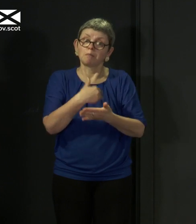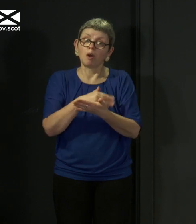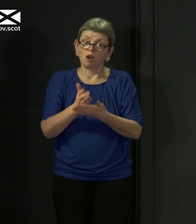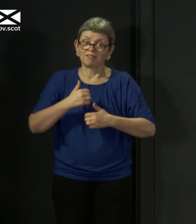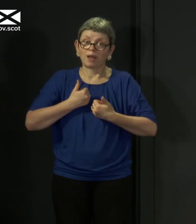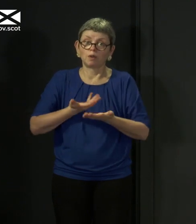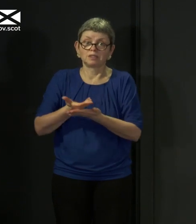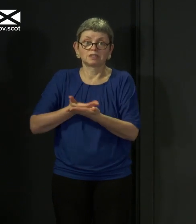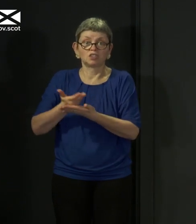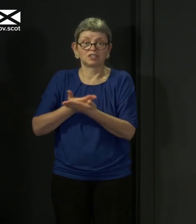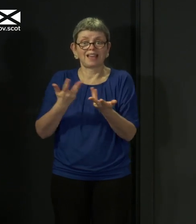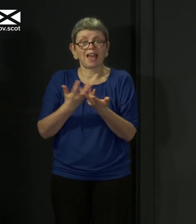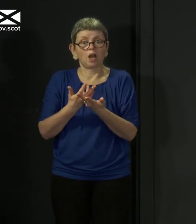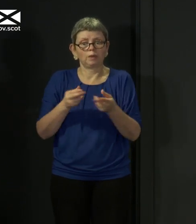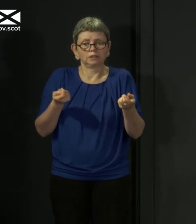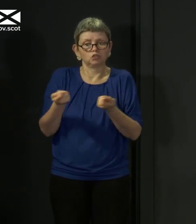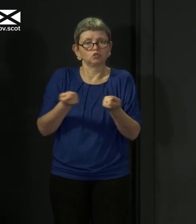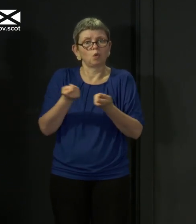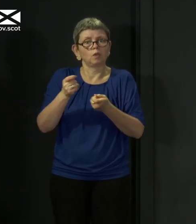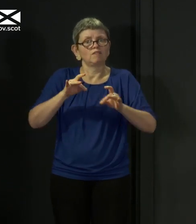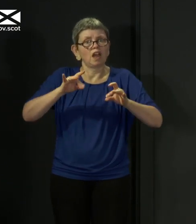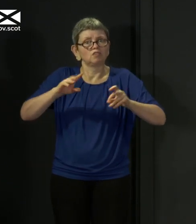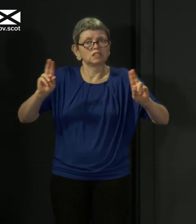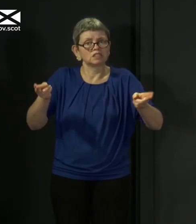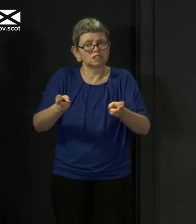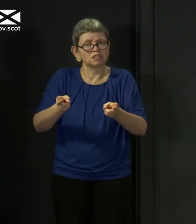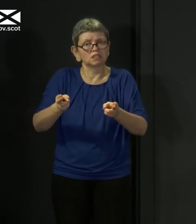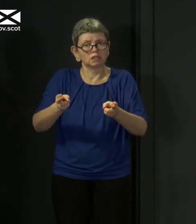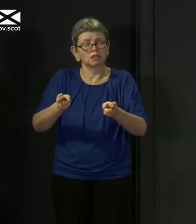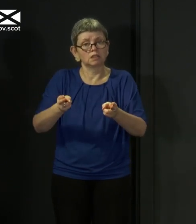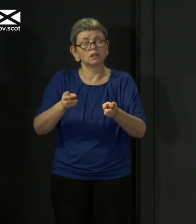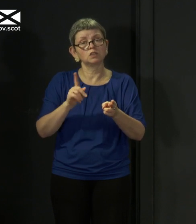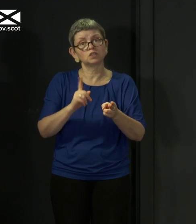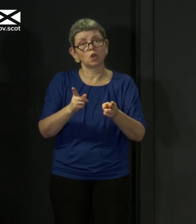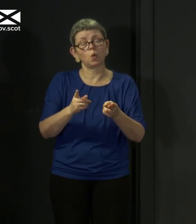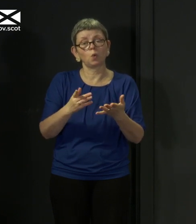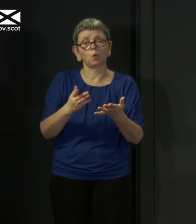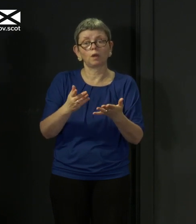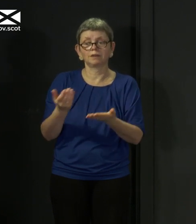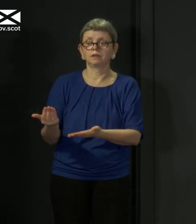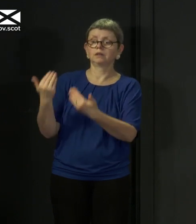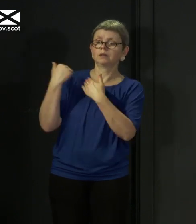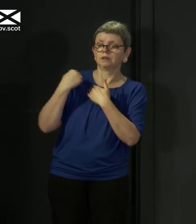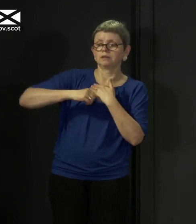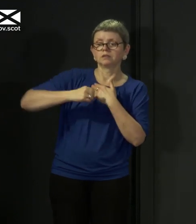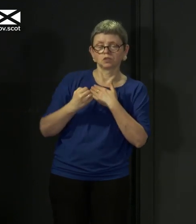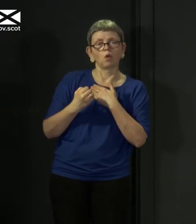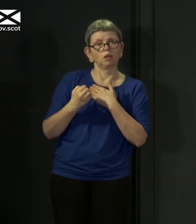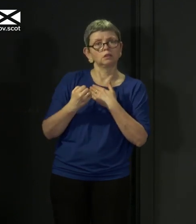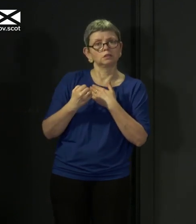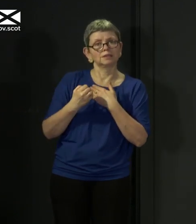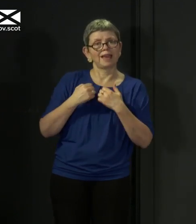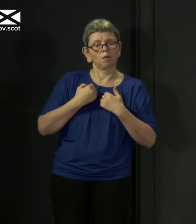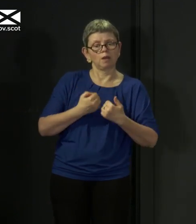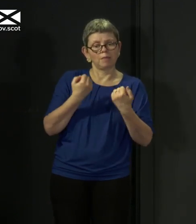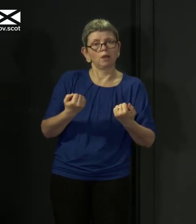virus at very low levels. And these are discussions, obviously, given where the devolved reserve power split is on this, that we continue to